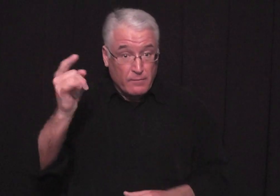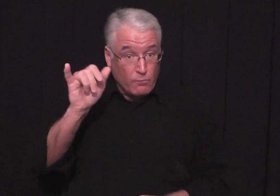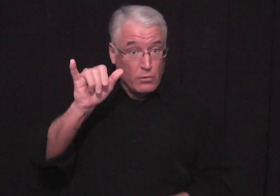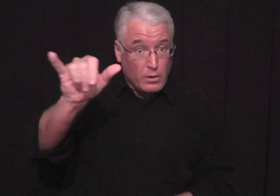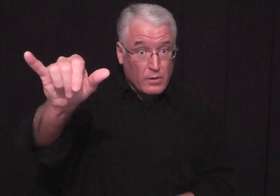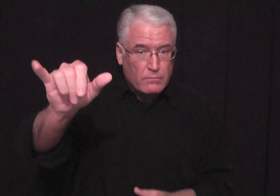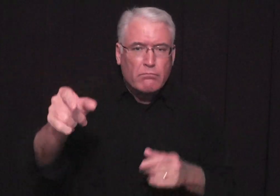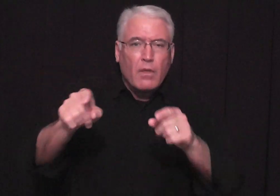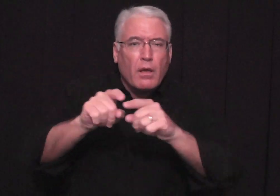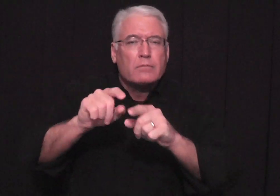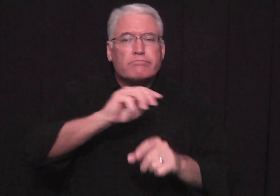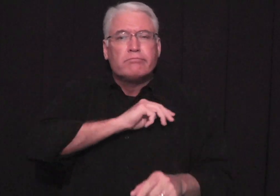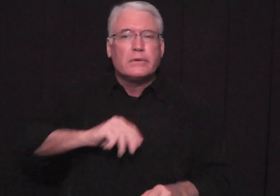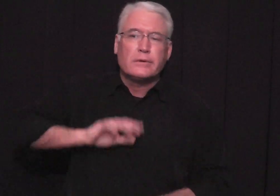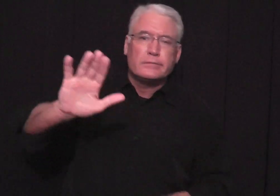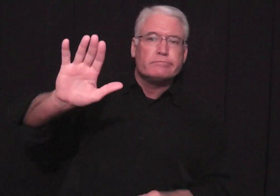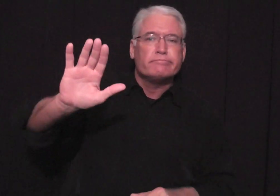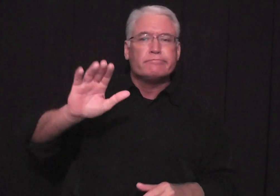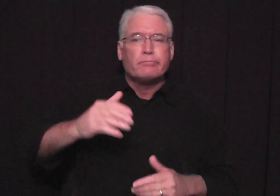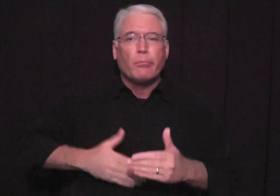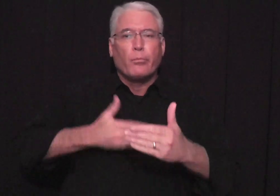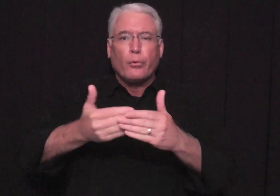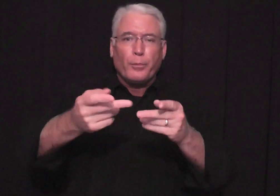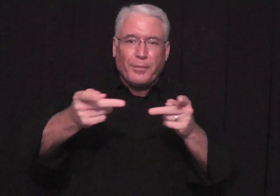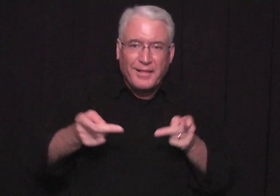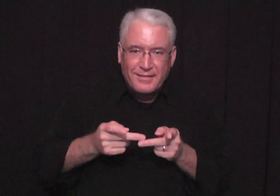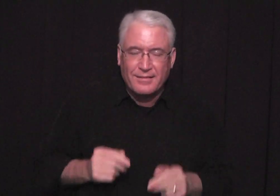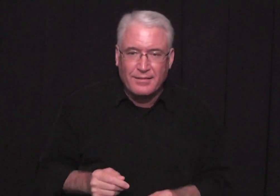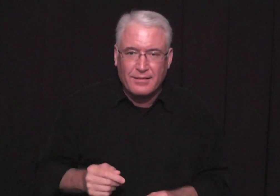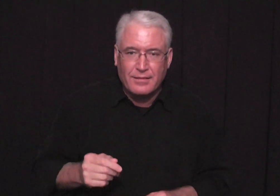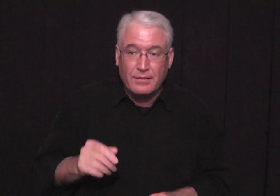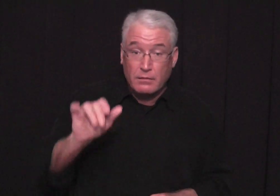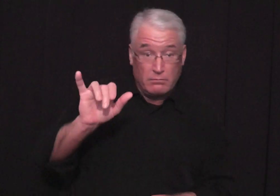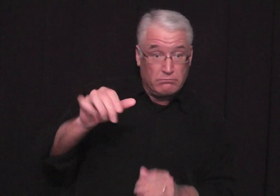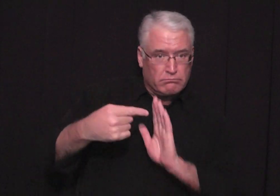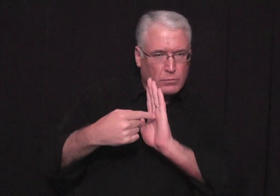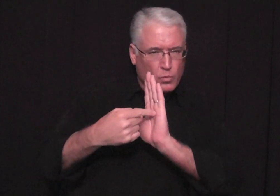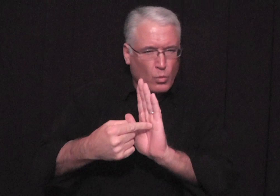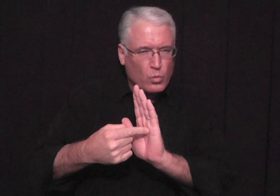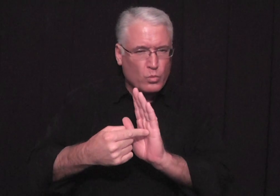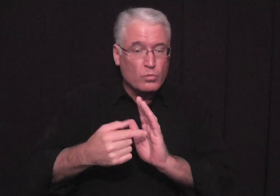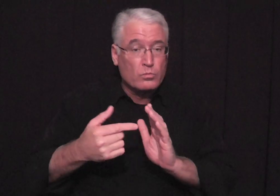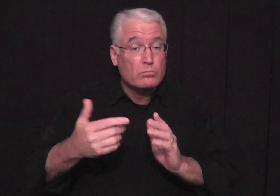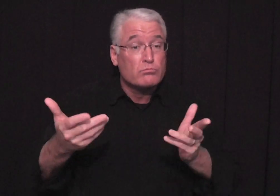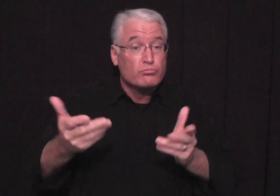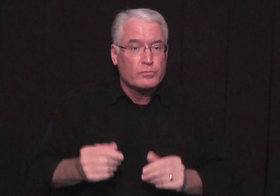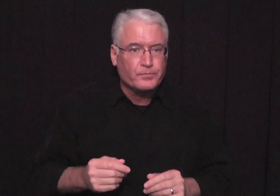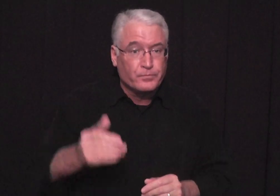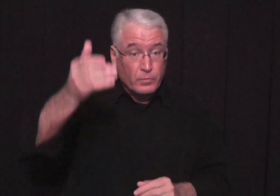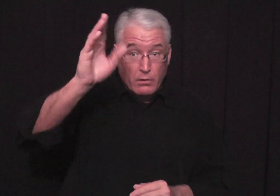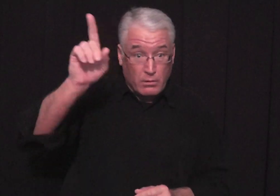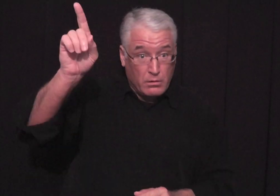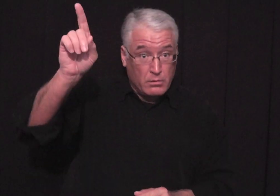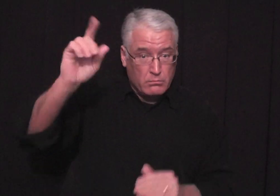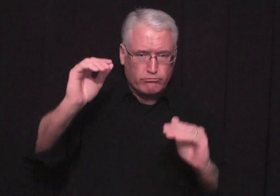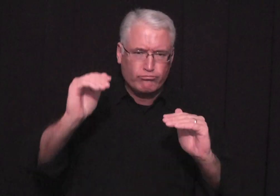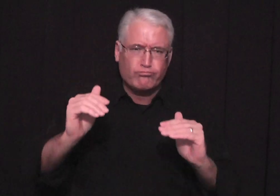now it is famous and forevermore because it is the birthplace of the messiah and that shows